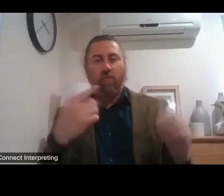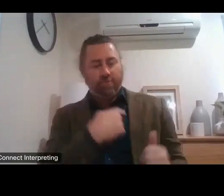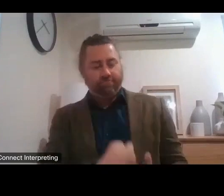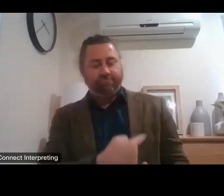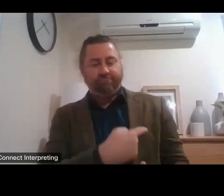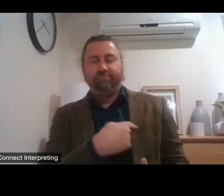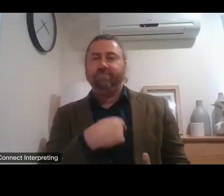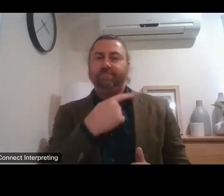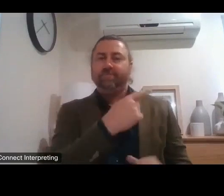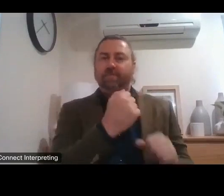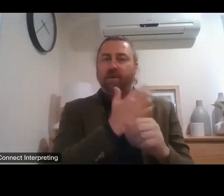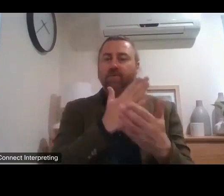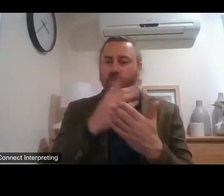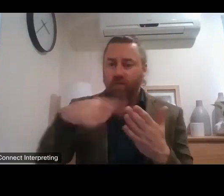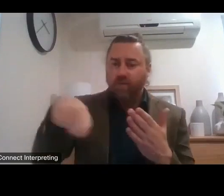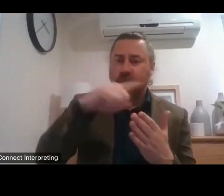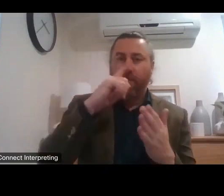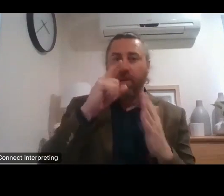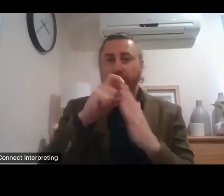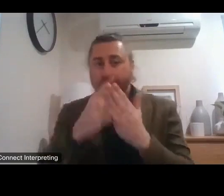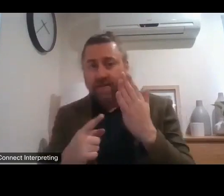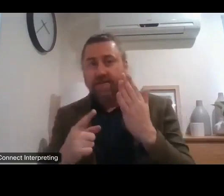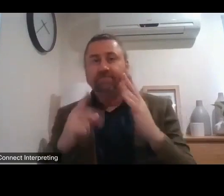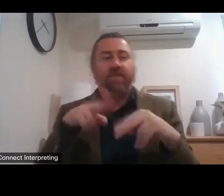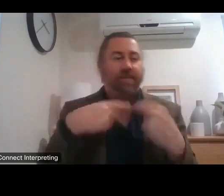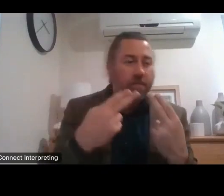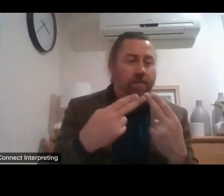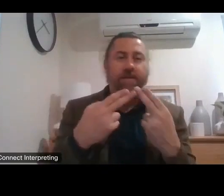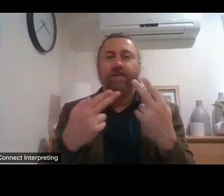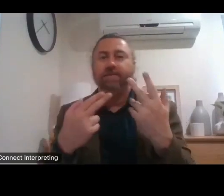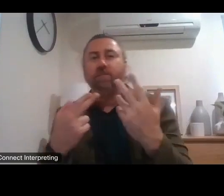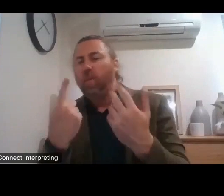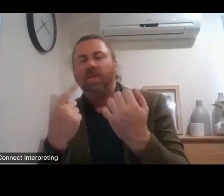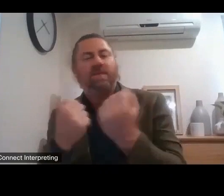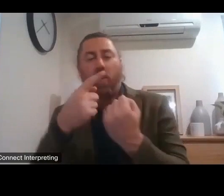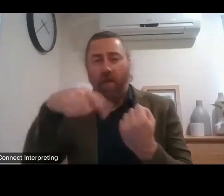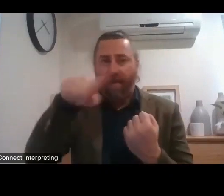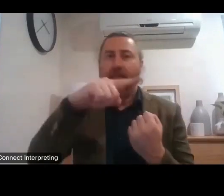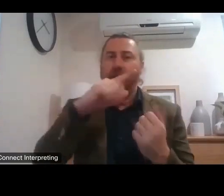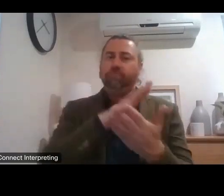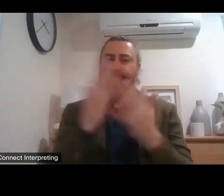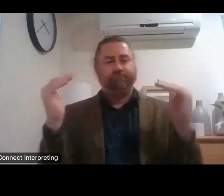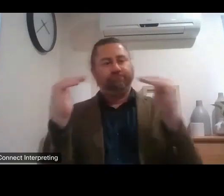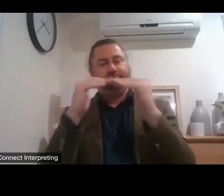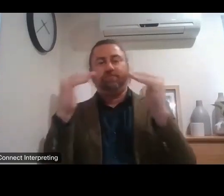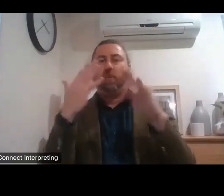people with disability and families and supporters are genuine partners in this